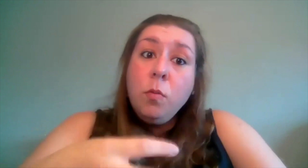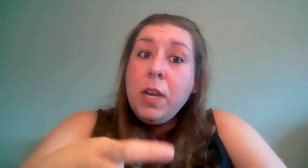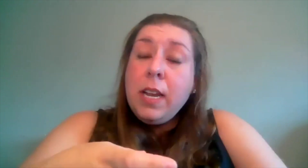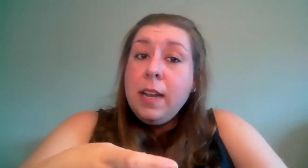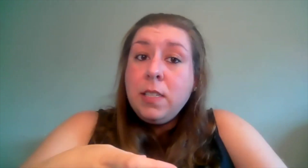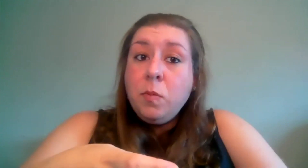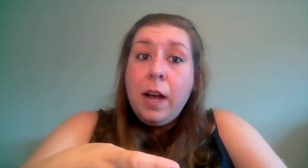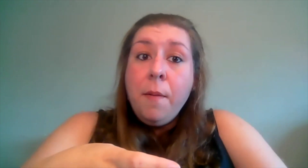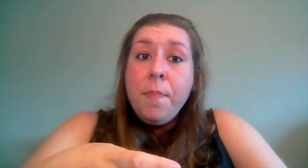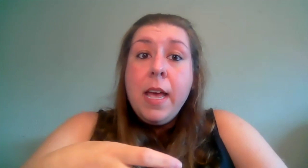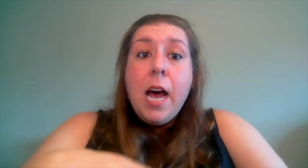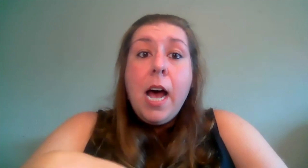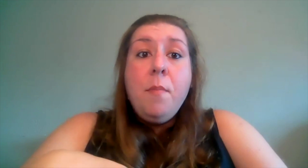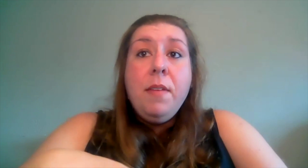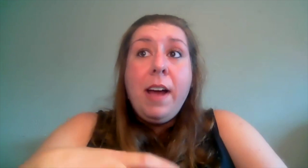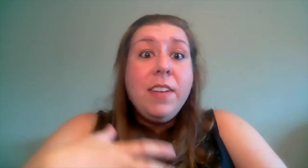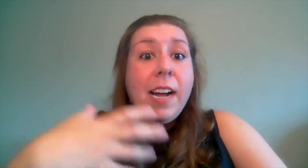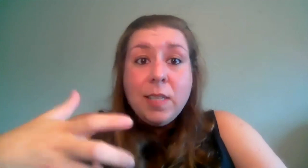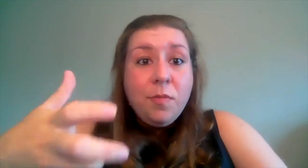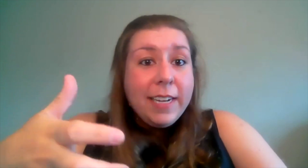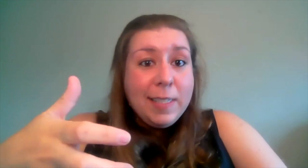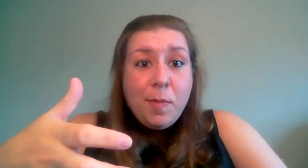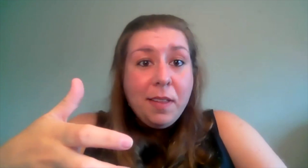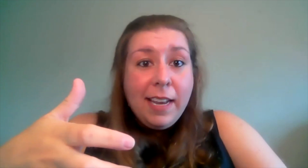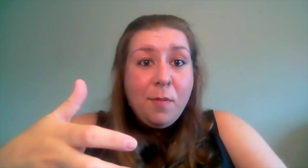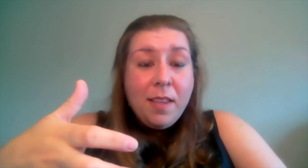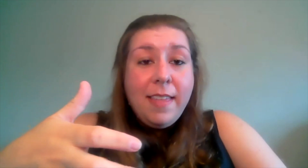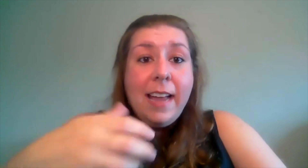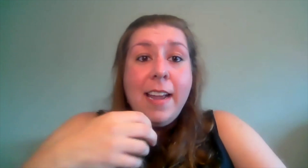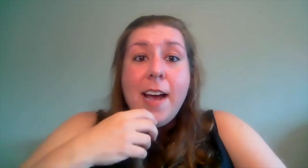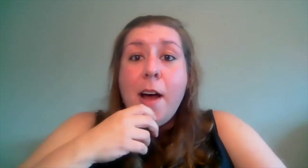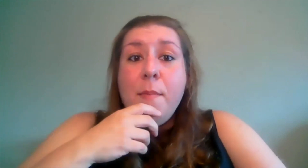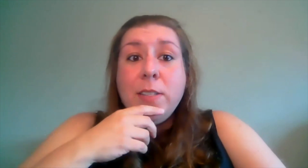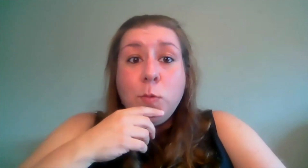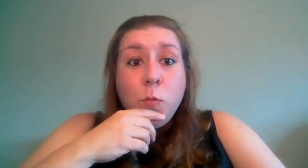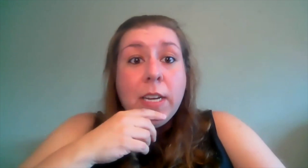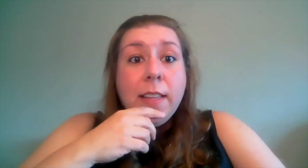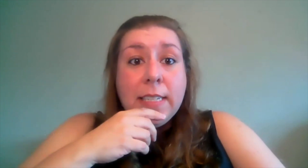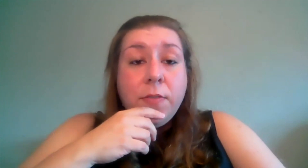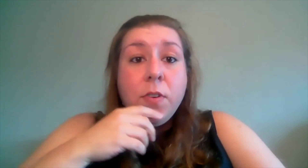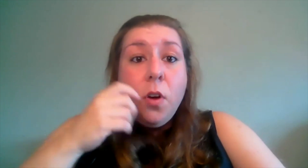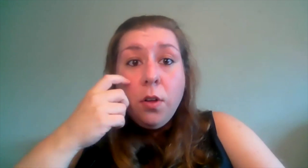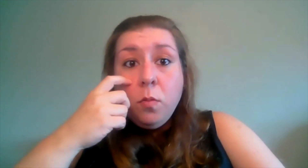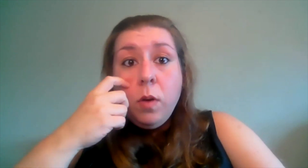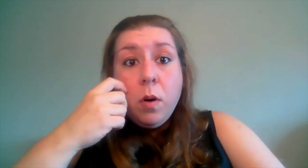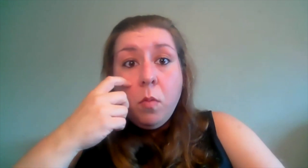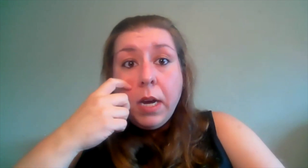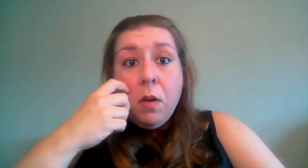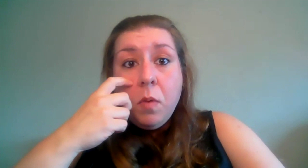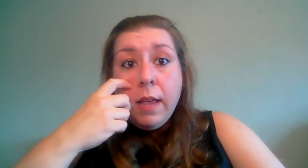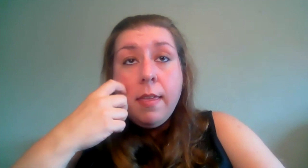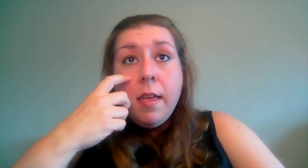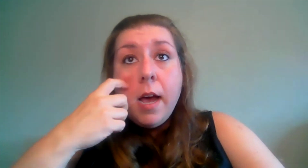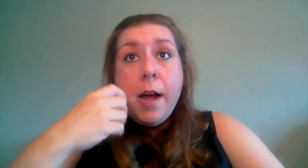a reading as well um if i've got some flexibility with that um it's really difficult when we're working with um